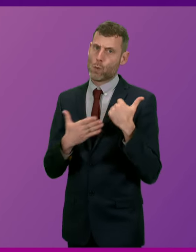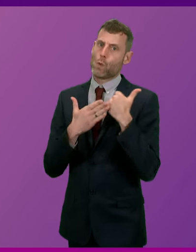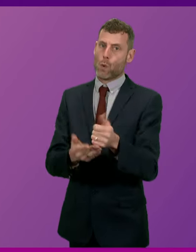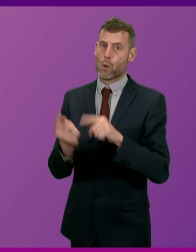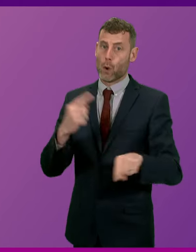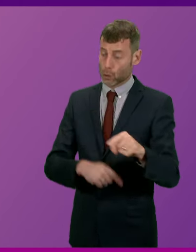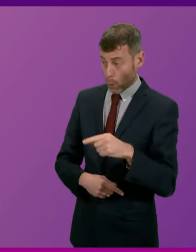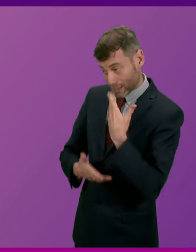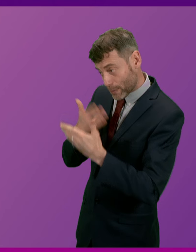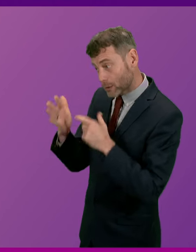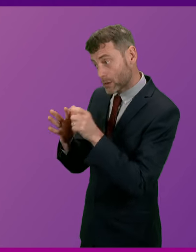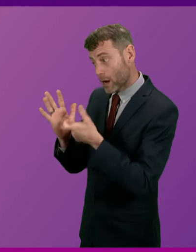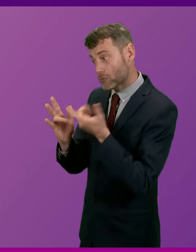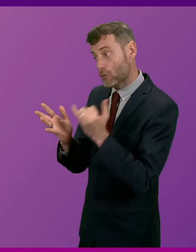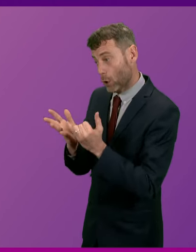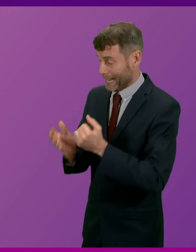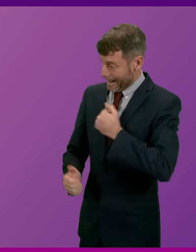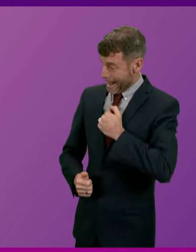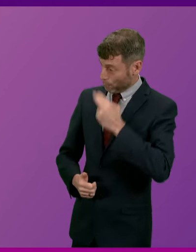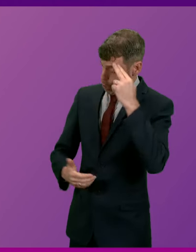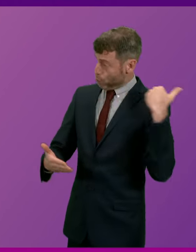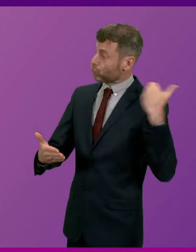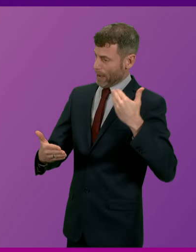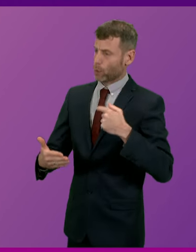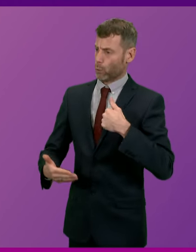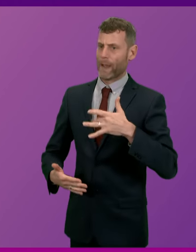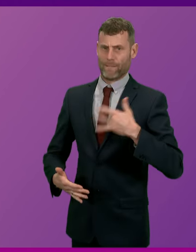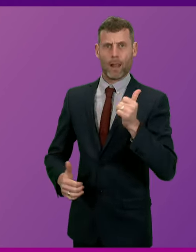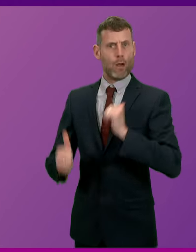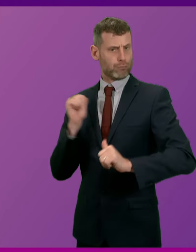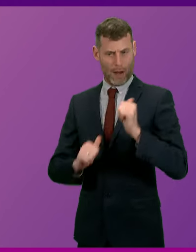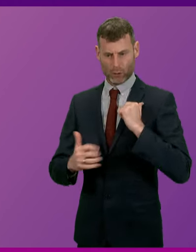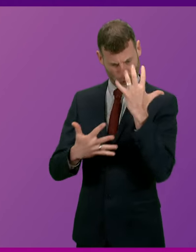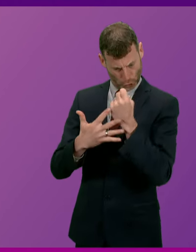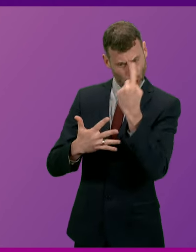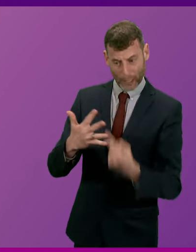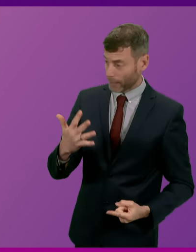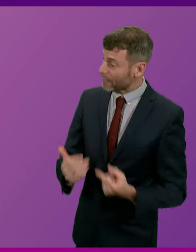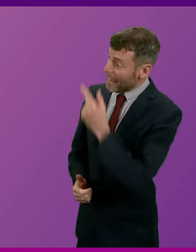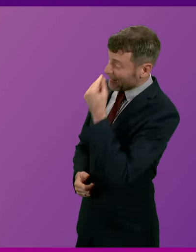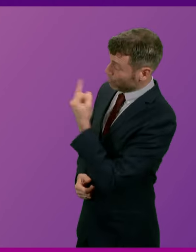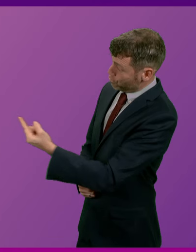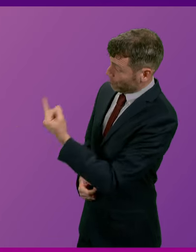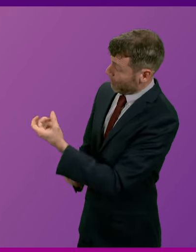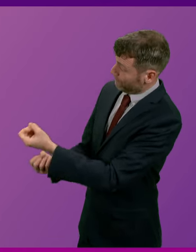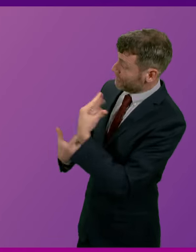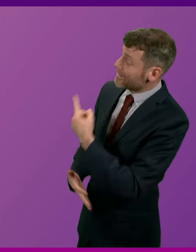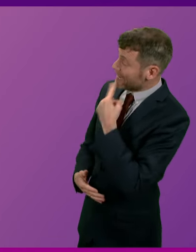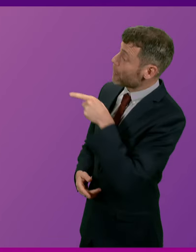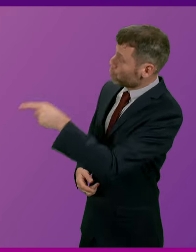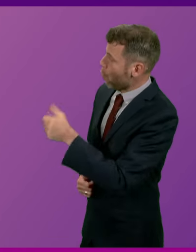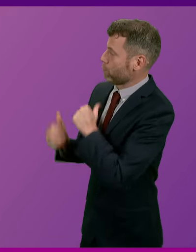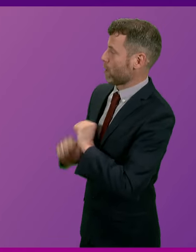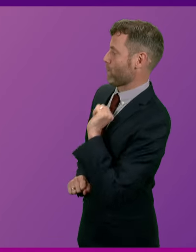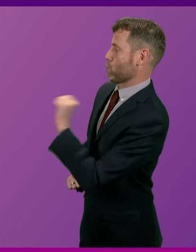that our record is one that we can stand on and one that we can be proud of. Can he say that in stark contrast